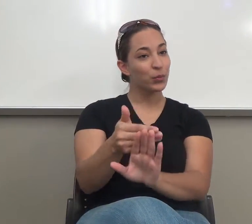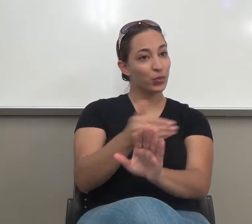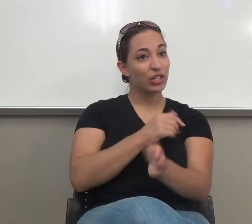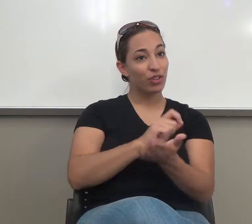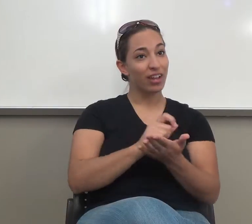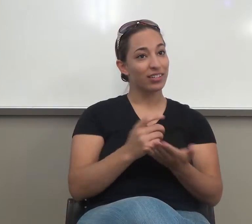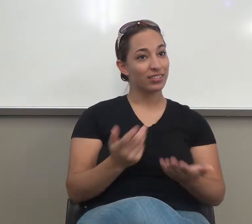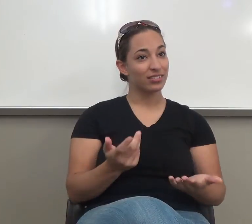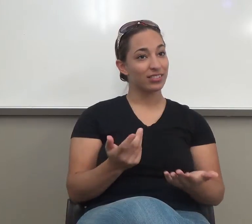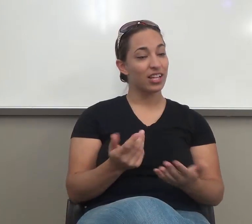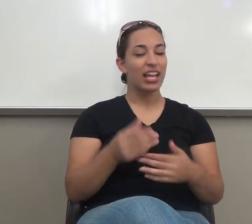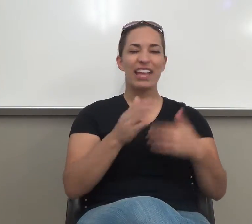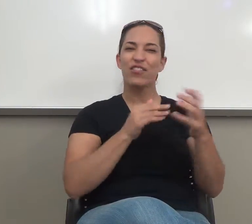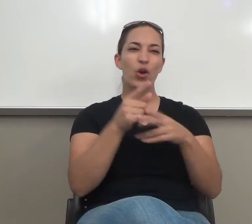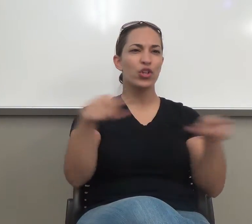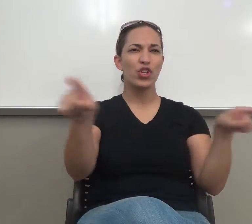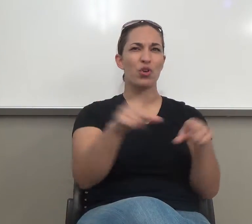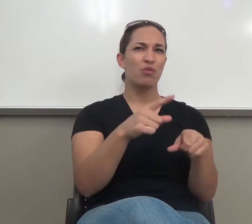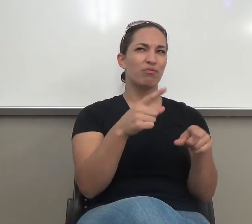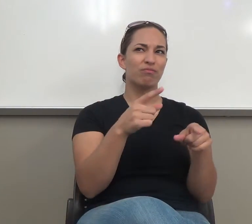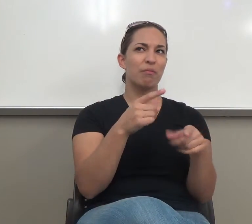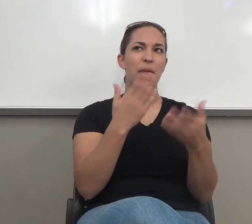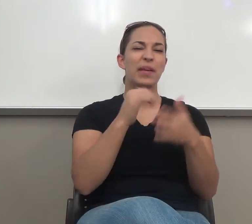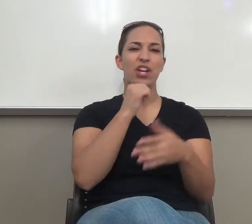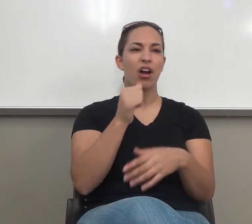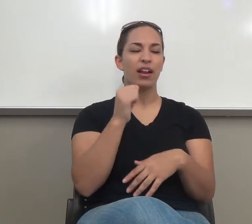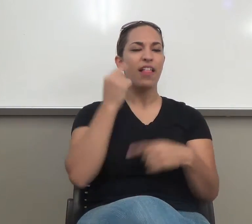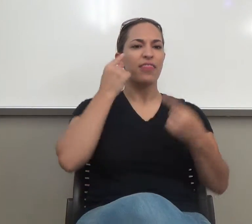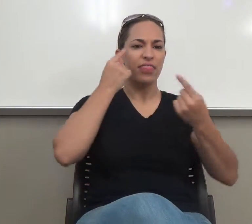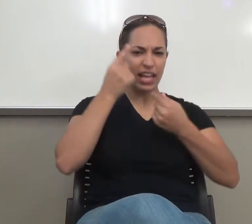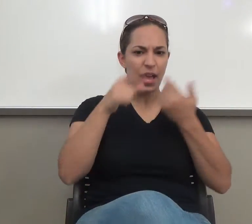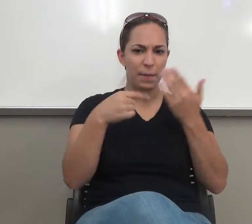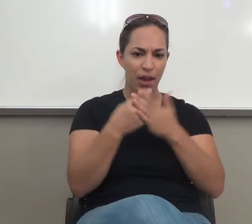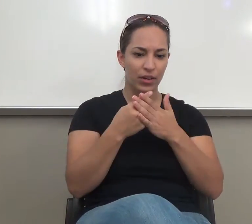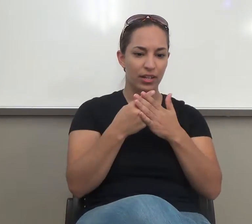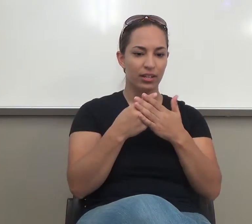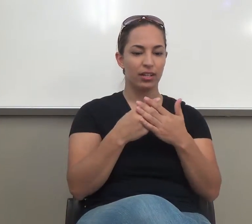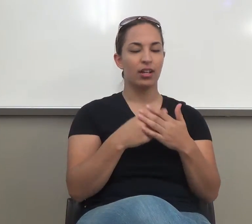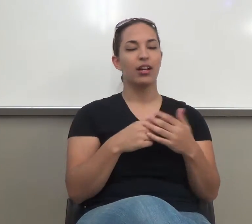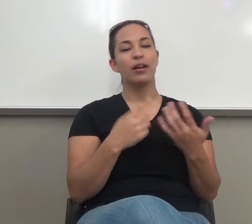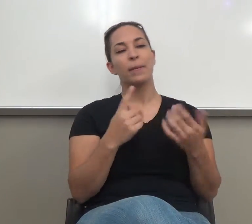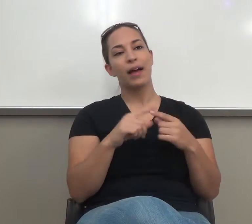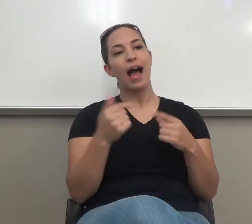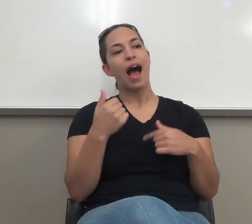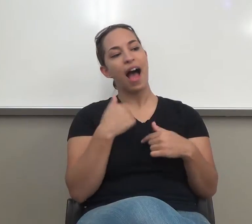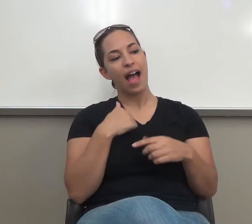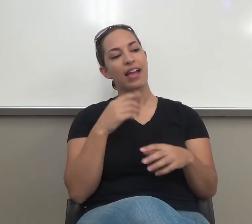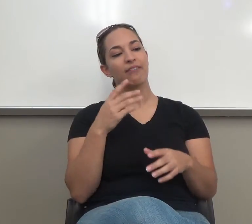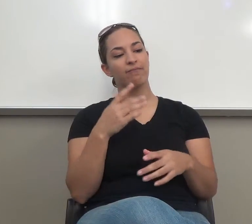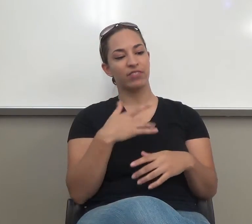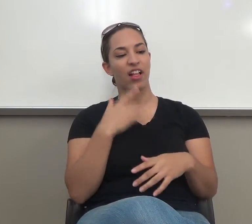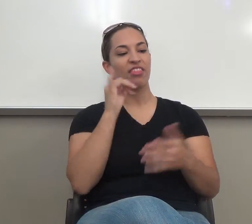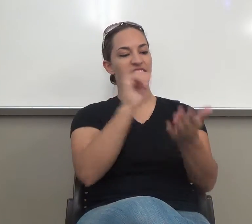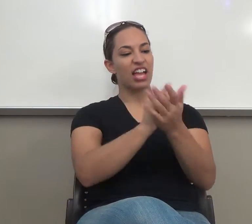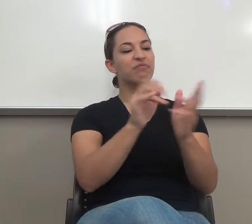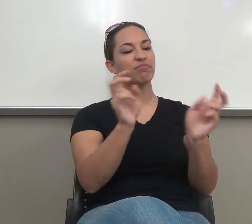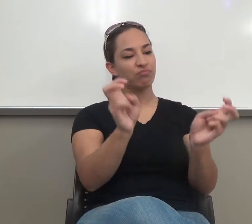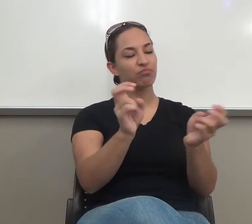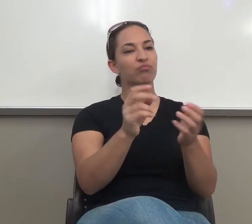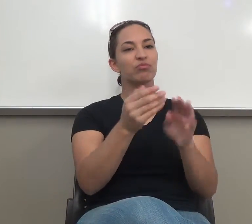it, I consider that any kind of thinking with the papers that we're going to write from now on, any kind of discussion,